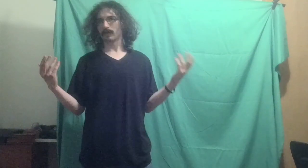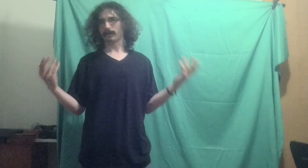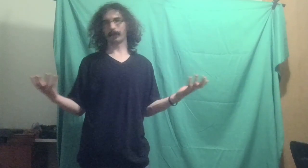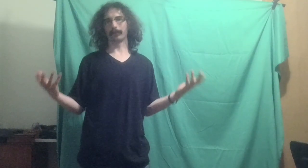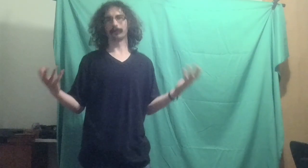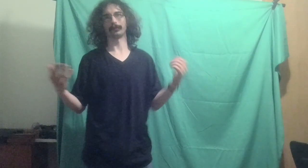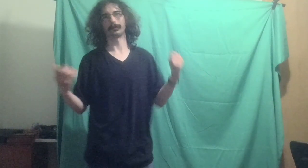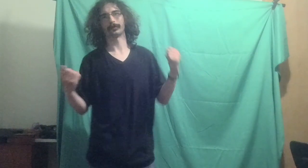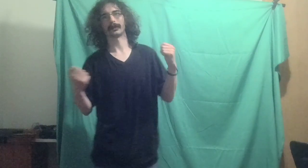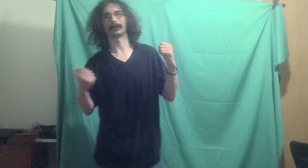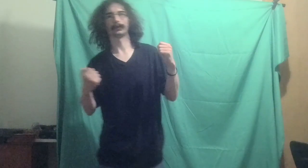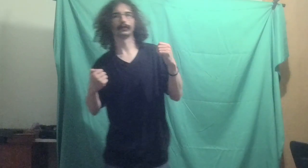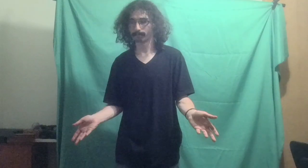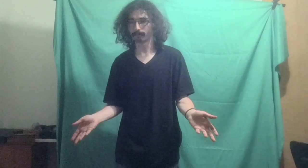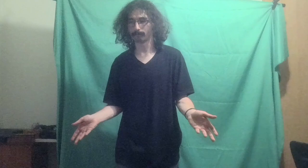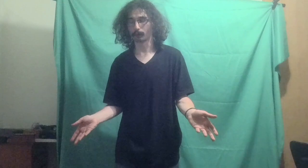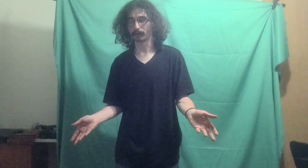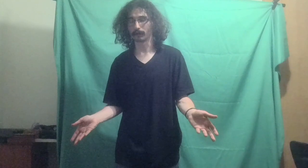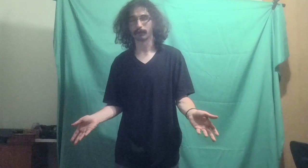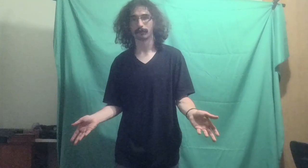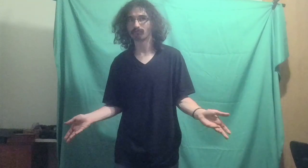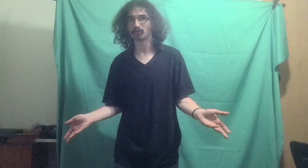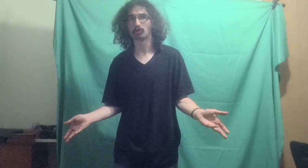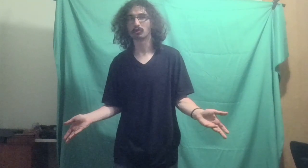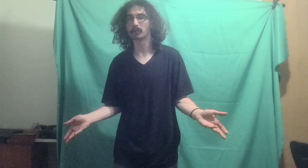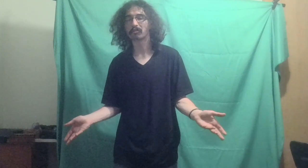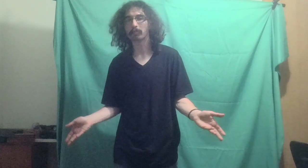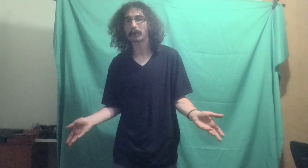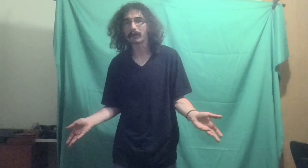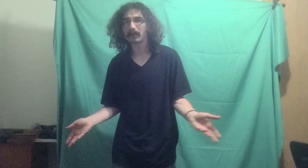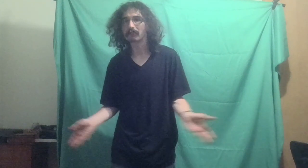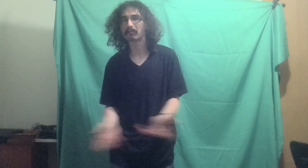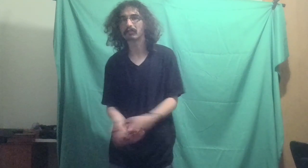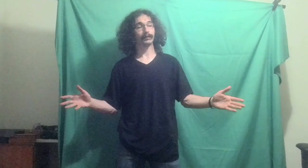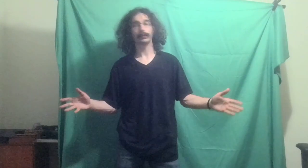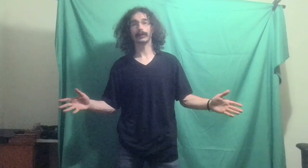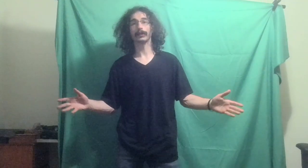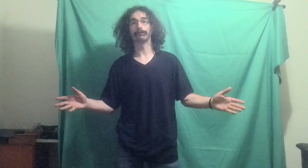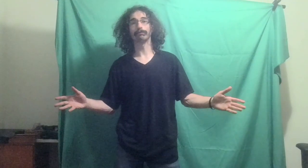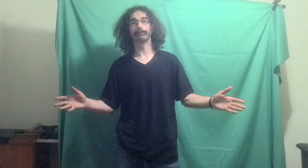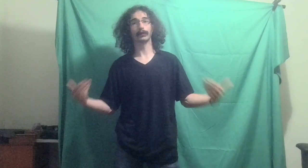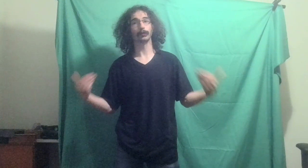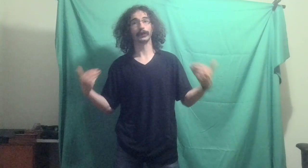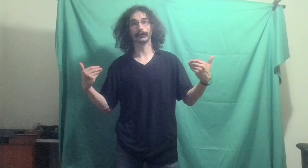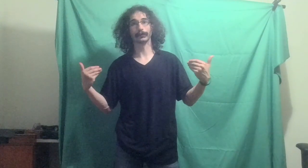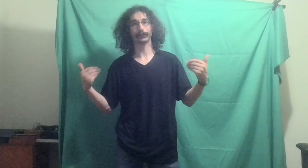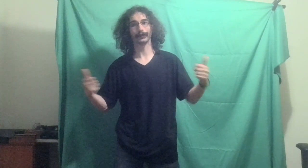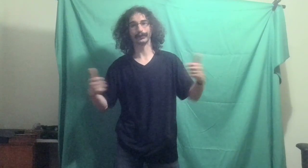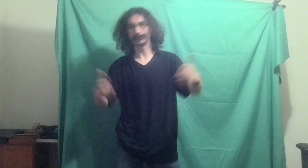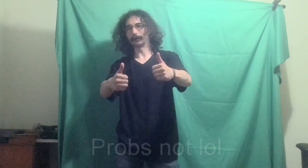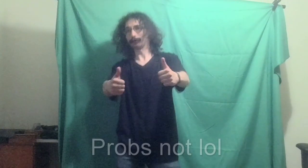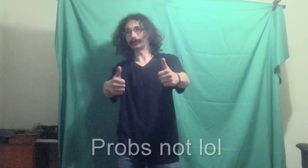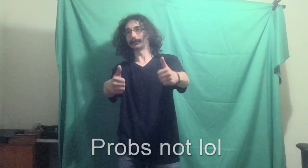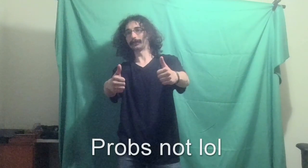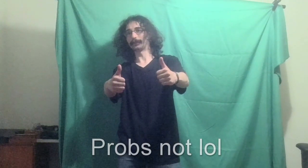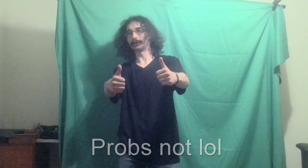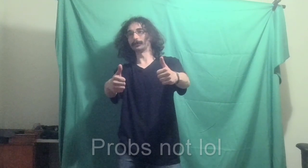500 subscribers, four years YouTube experience. Yep, that's me, Shards. Hopefully your favorite YouTuber.